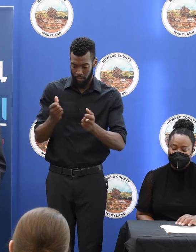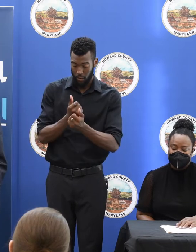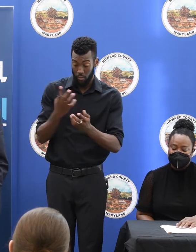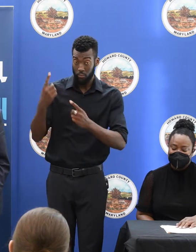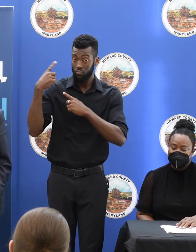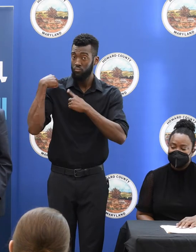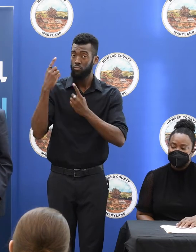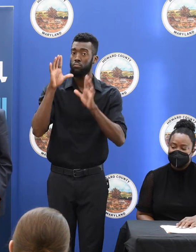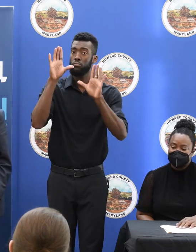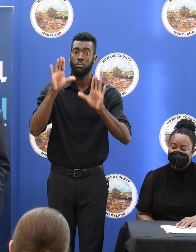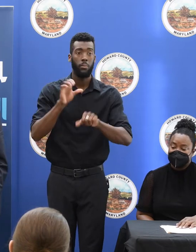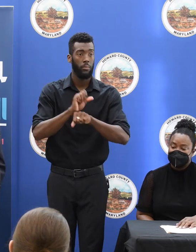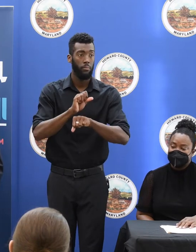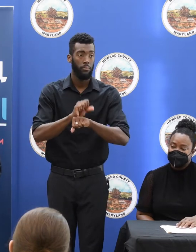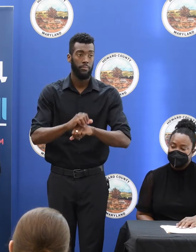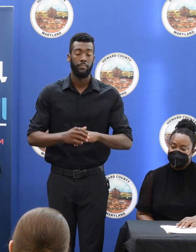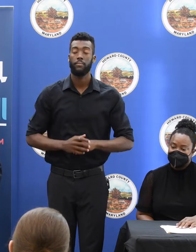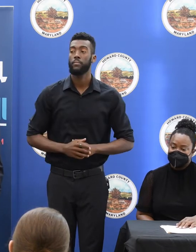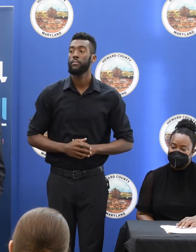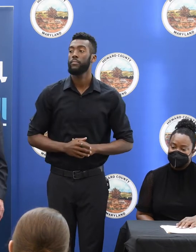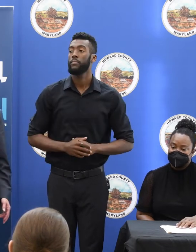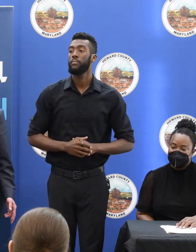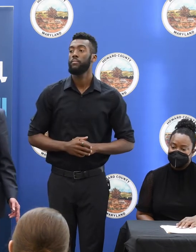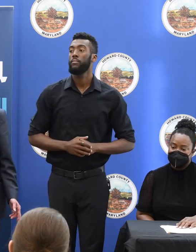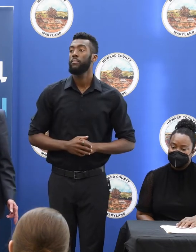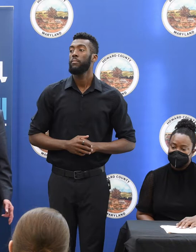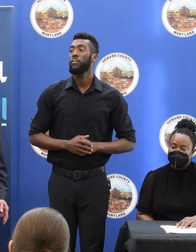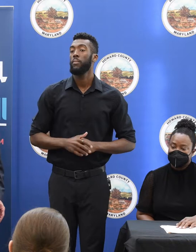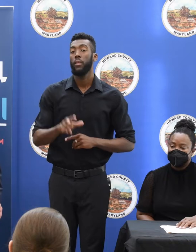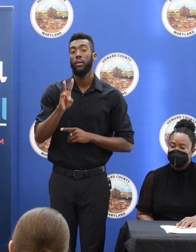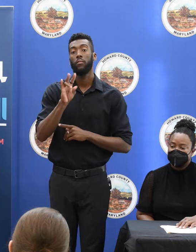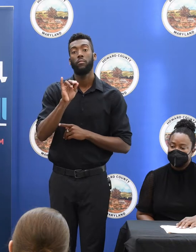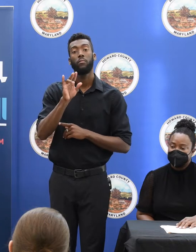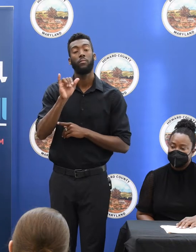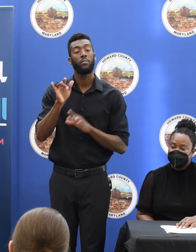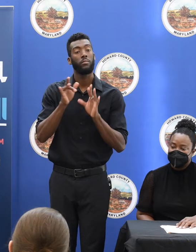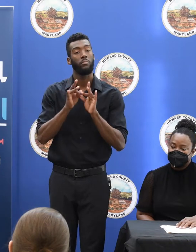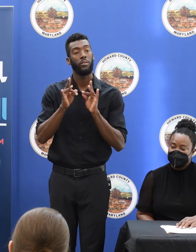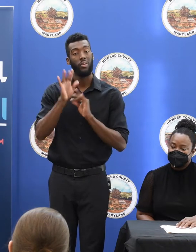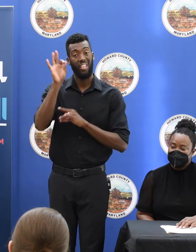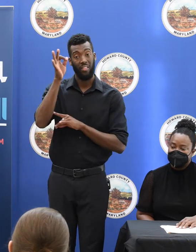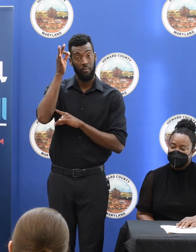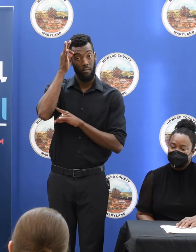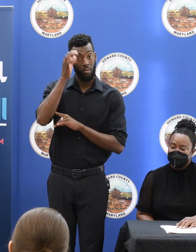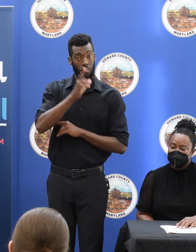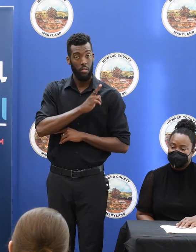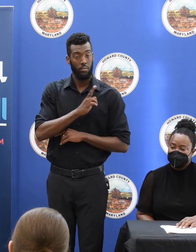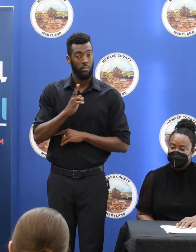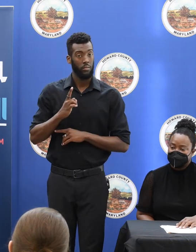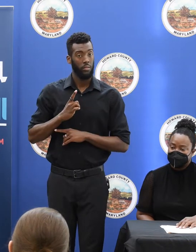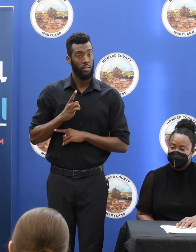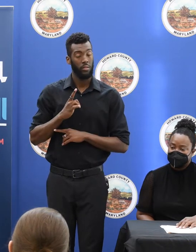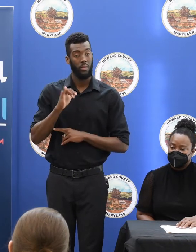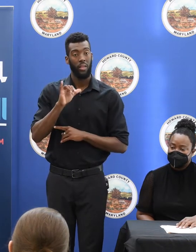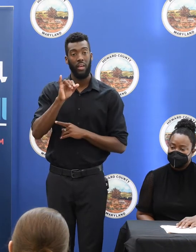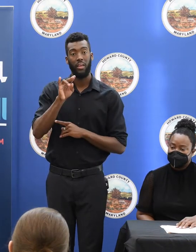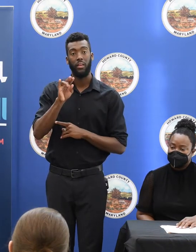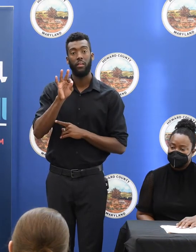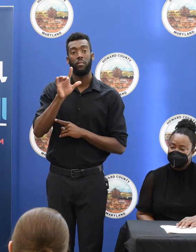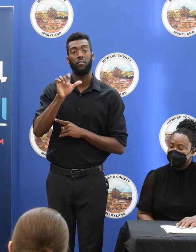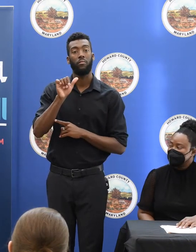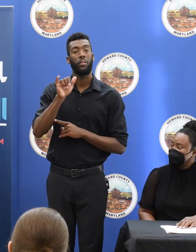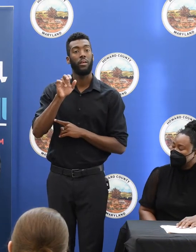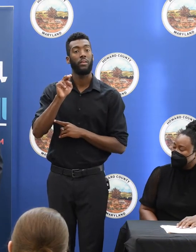terrific job of doing that. Vinnie mentioned the federal legislation, the Inflation Reduction Act